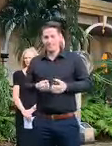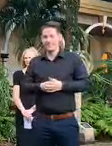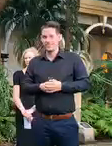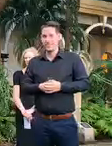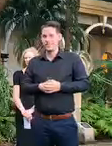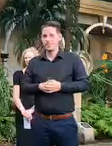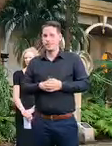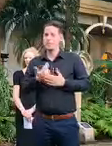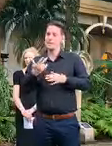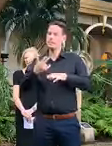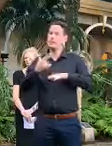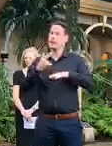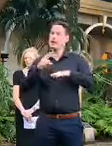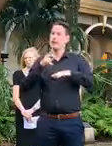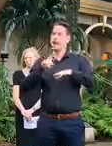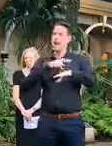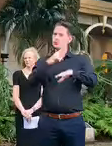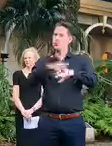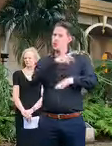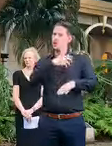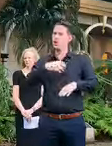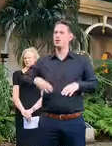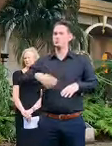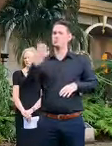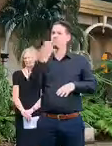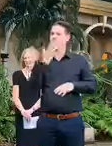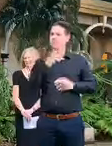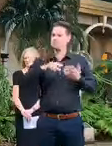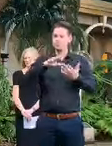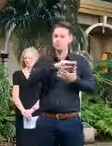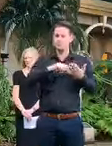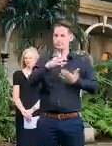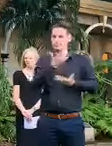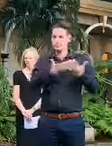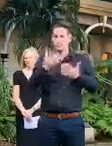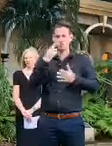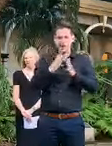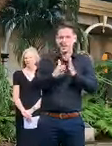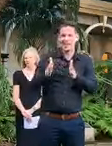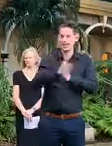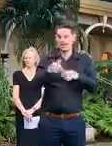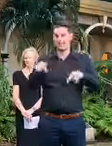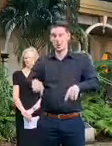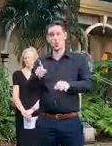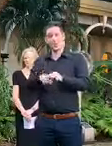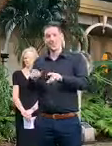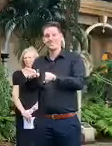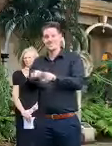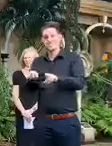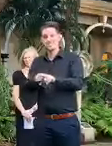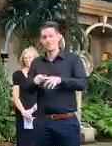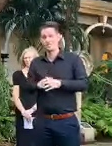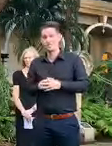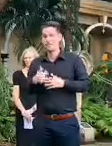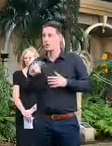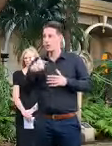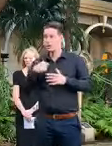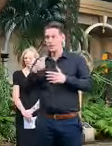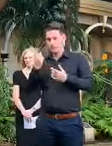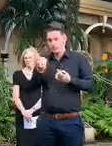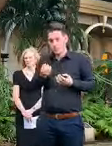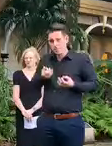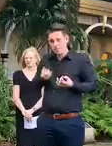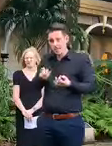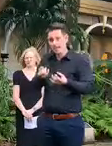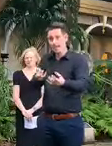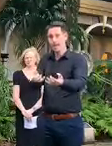the national cabinet is working incredibly well but so are our agencies so in queensland we can do everything we can to prepare